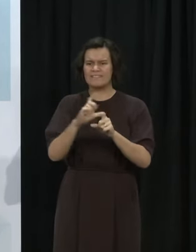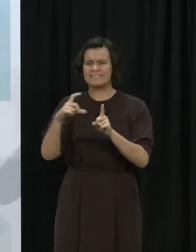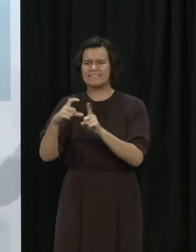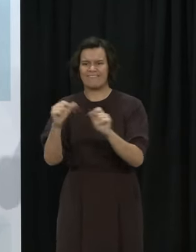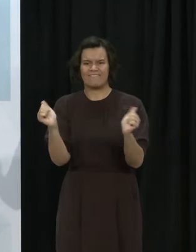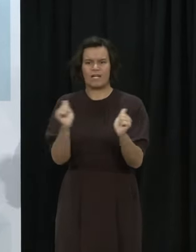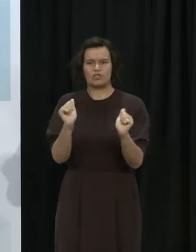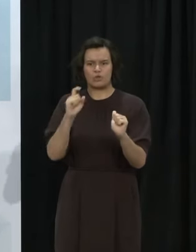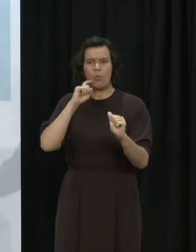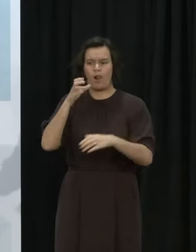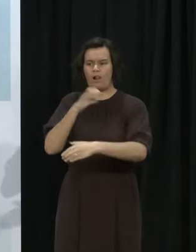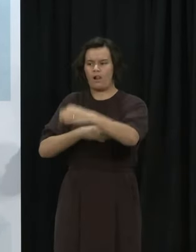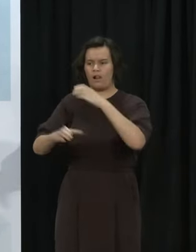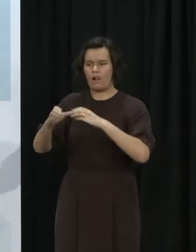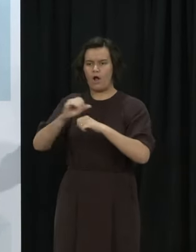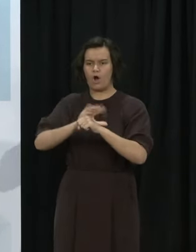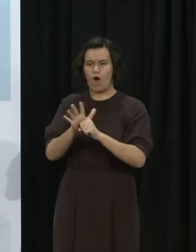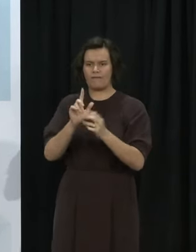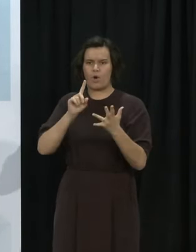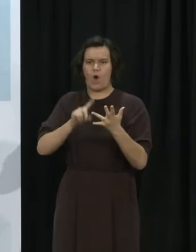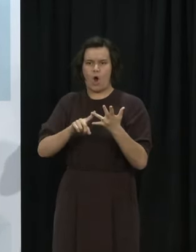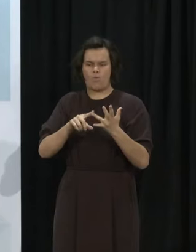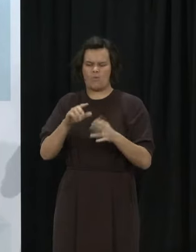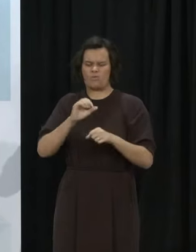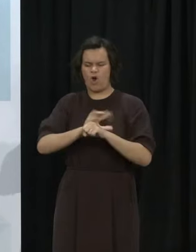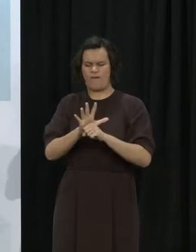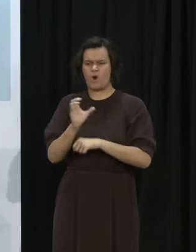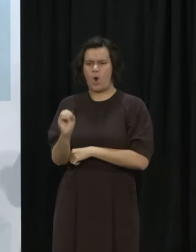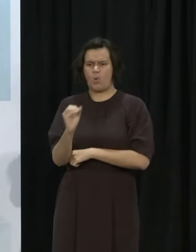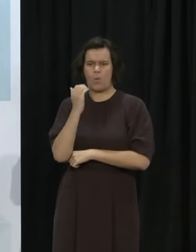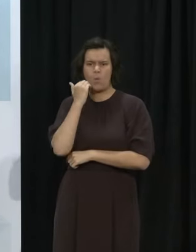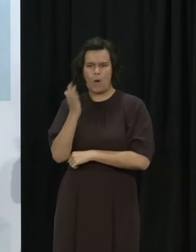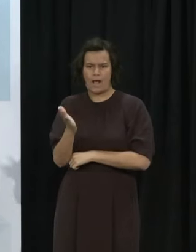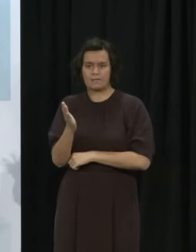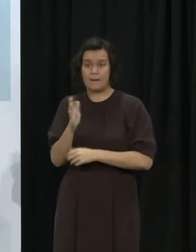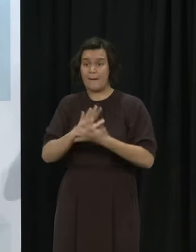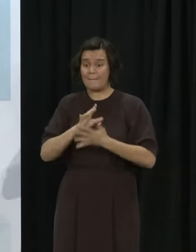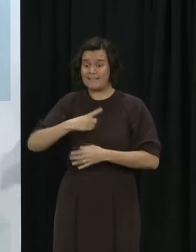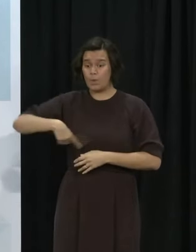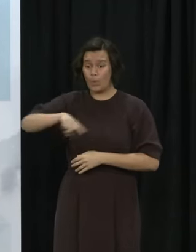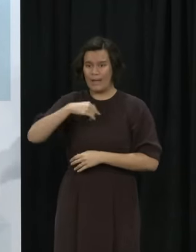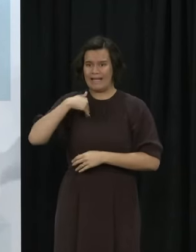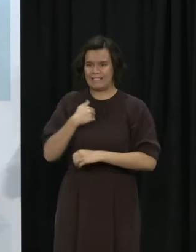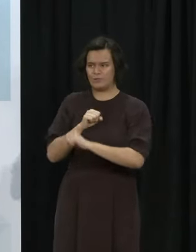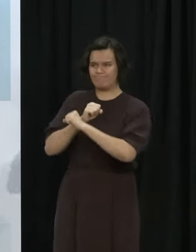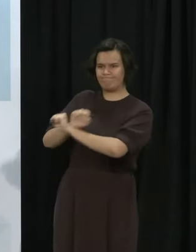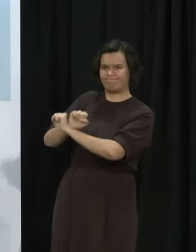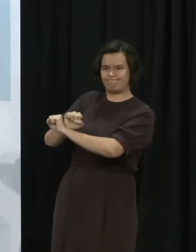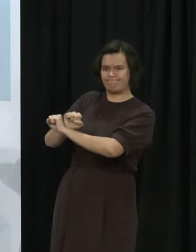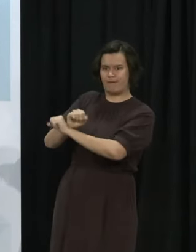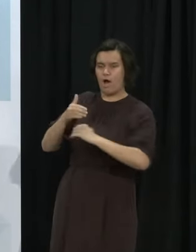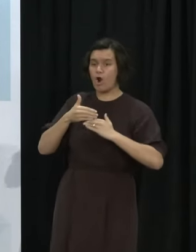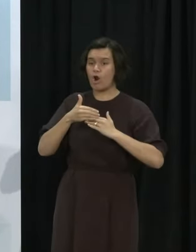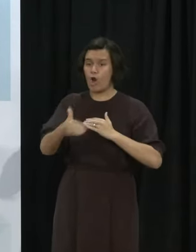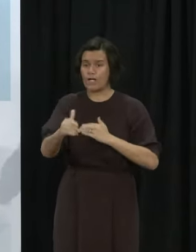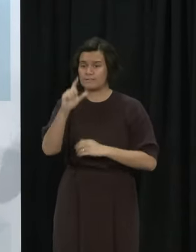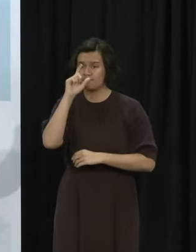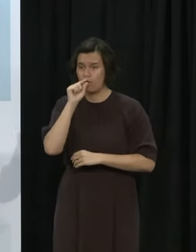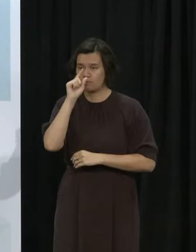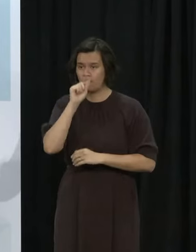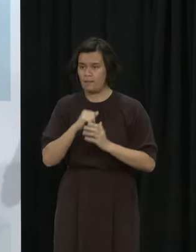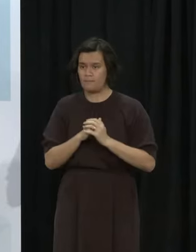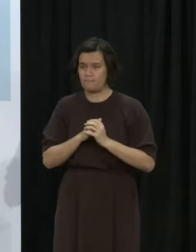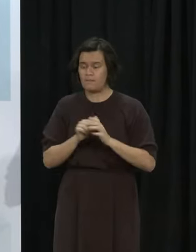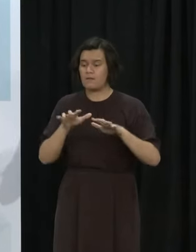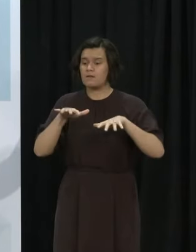down, to delay it from entering the New Zealand community for as long as we possibly can. So, Cabinet has agreed to a suite